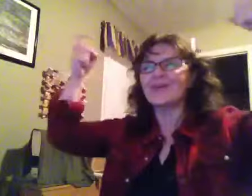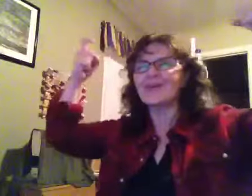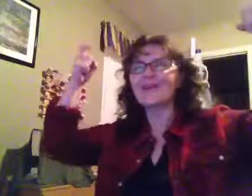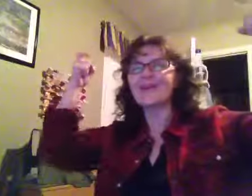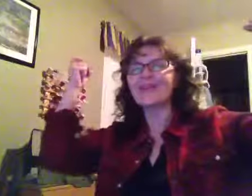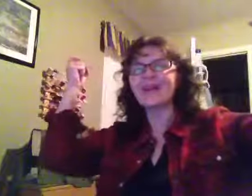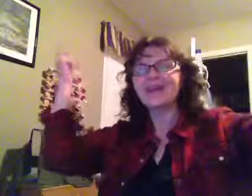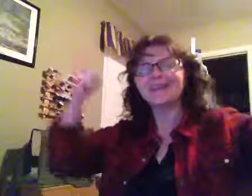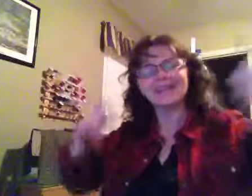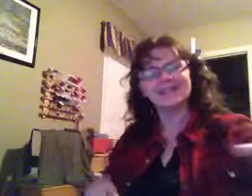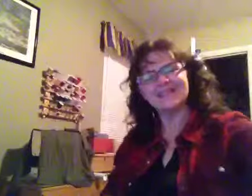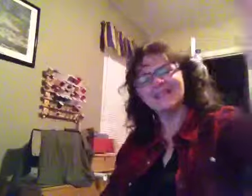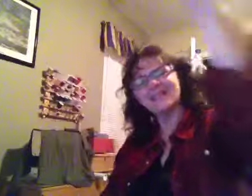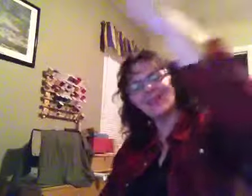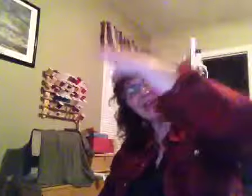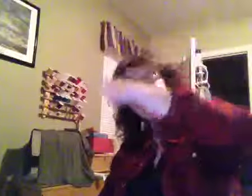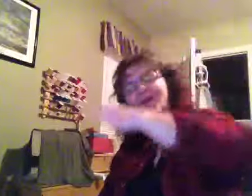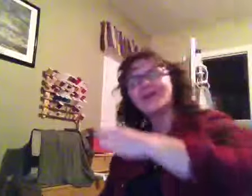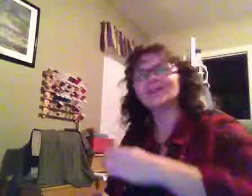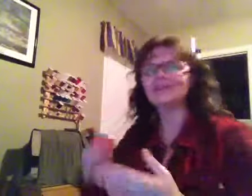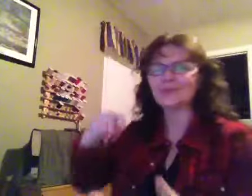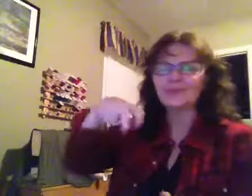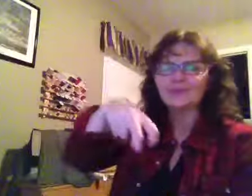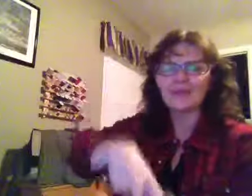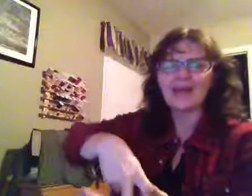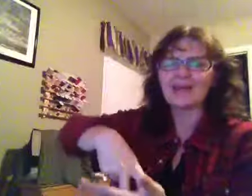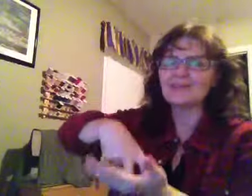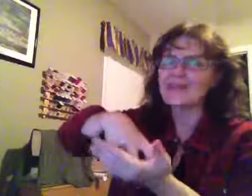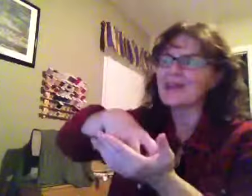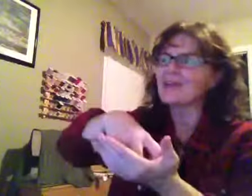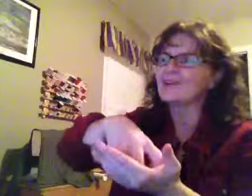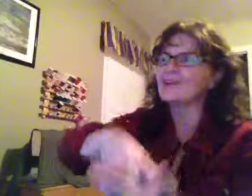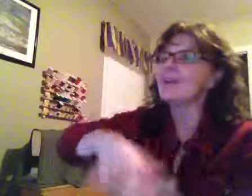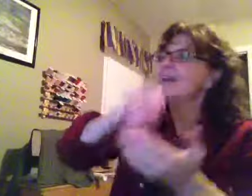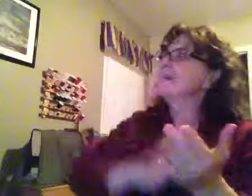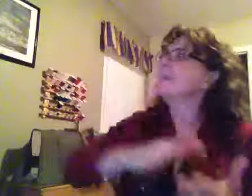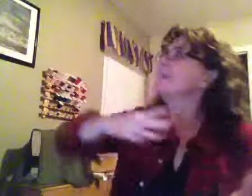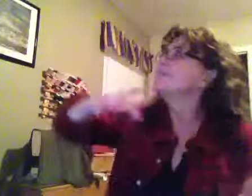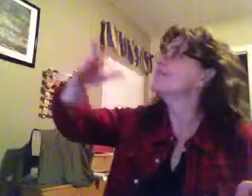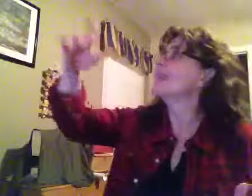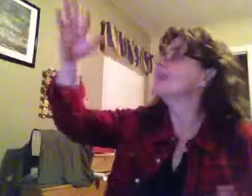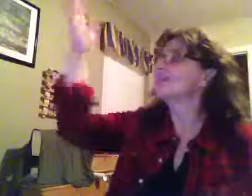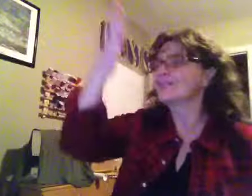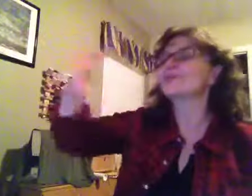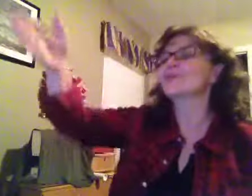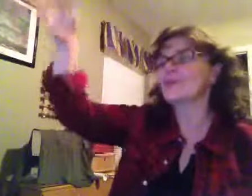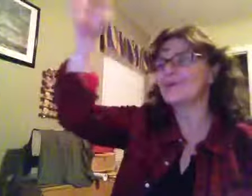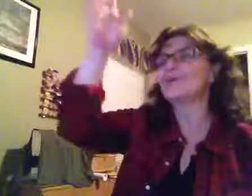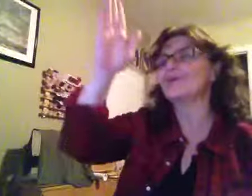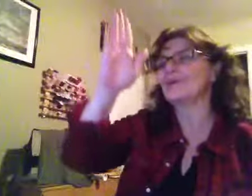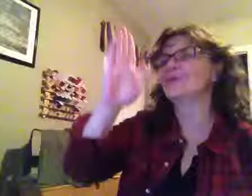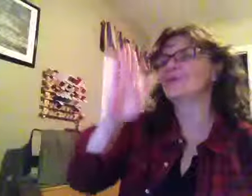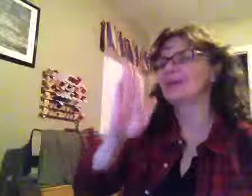earth This is a call to bow down Give God the glory